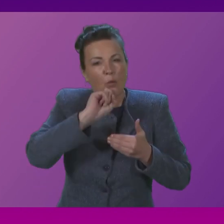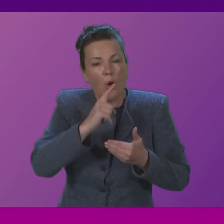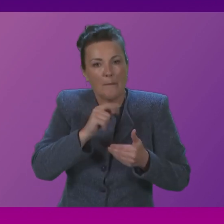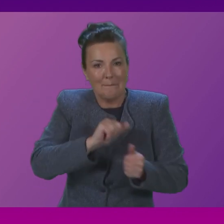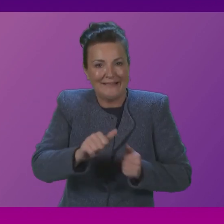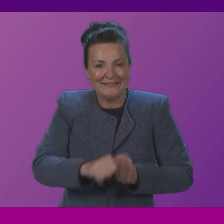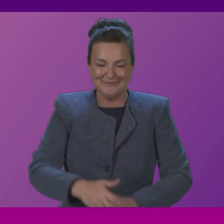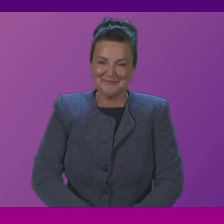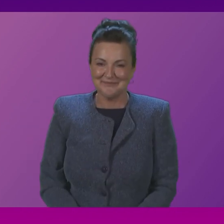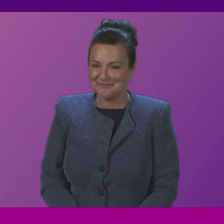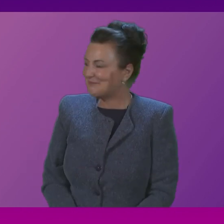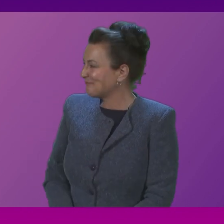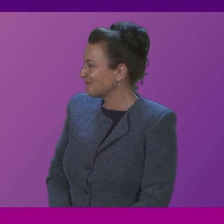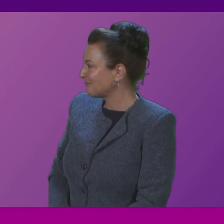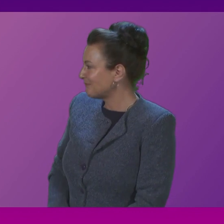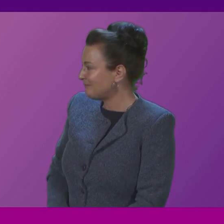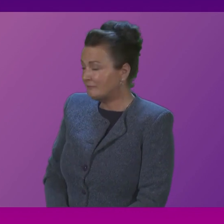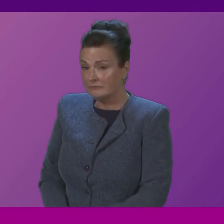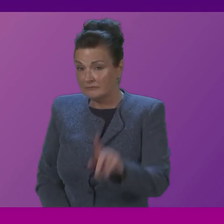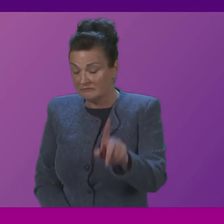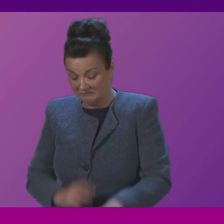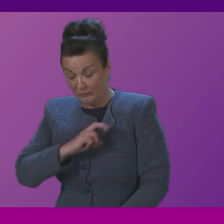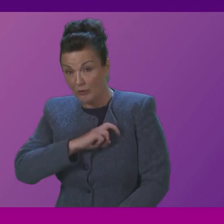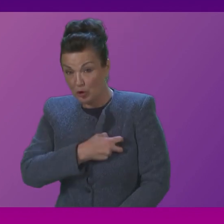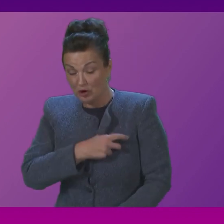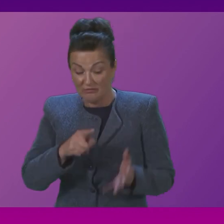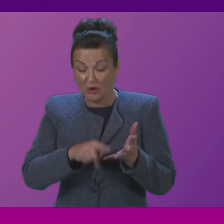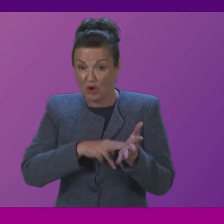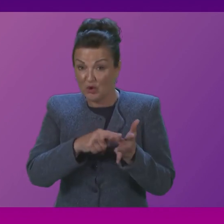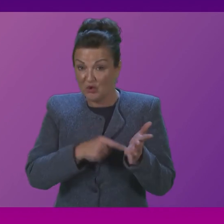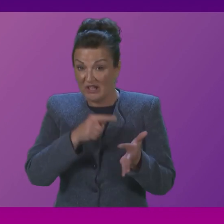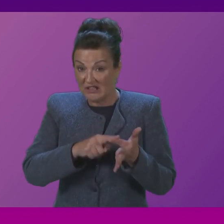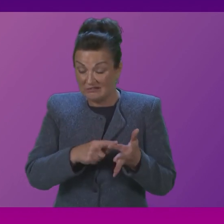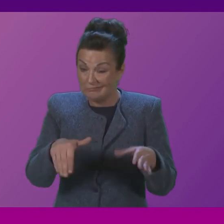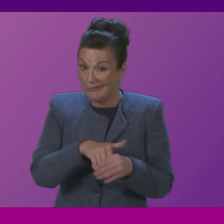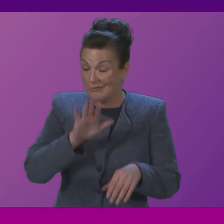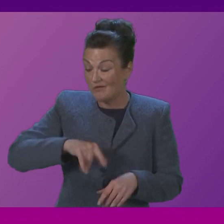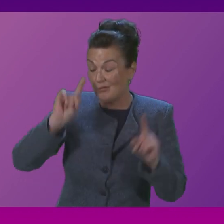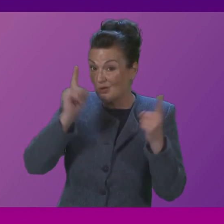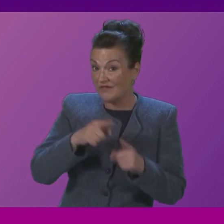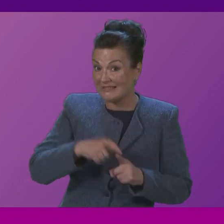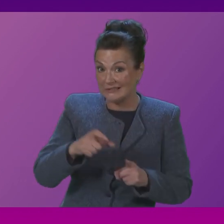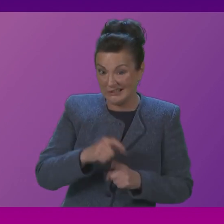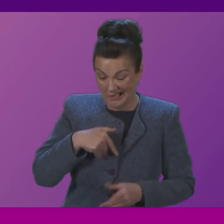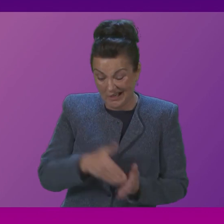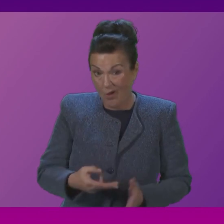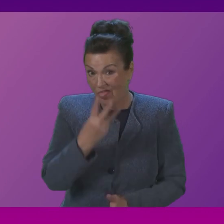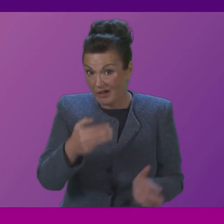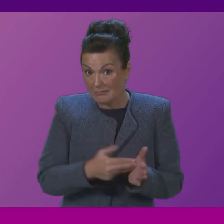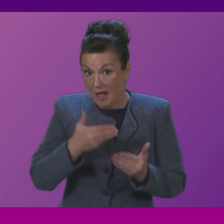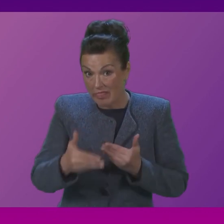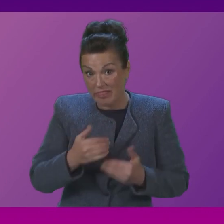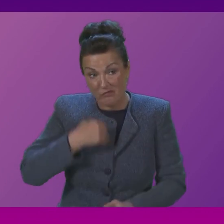Officer Unite the Union Members from the University of Dundee are in their third month of industrial action in defence of their pensions